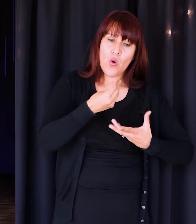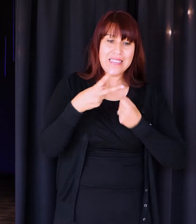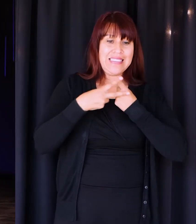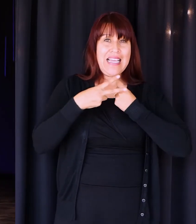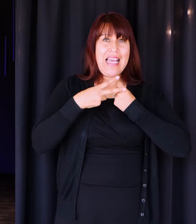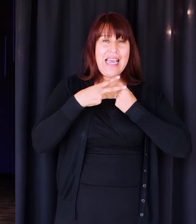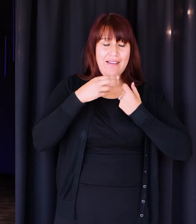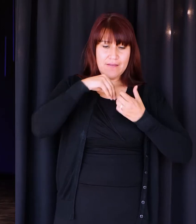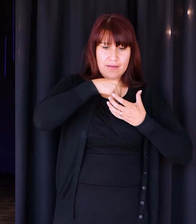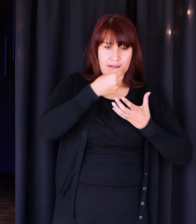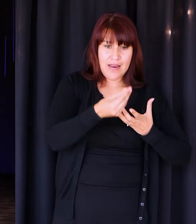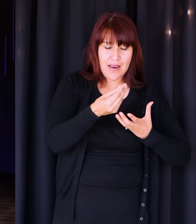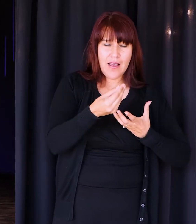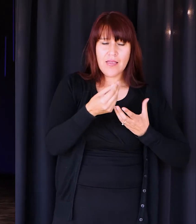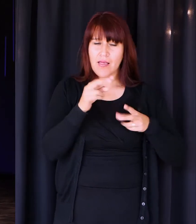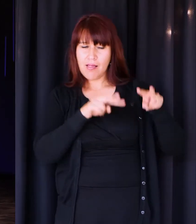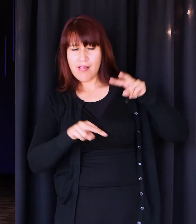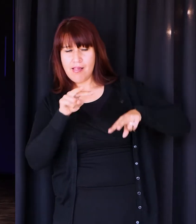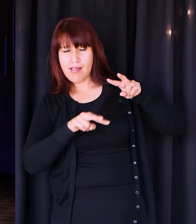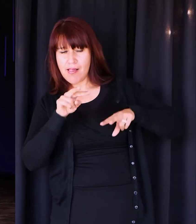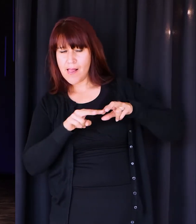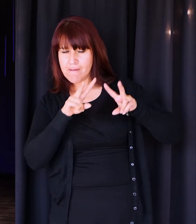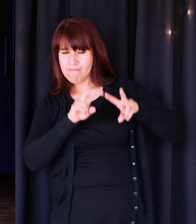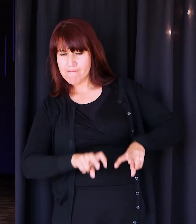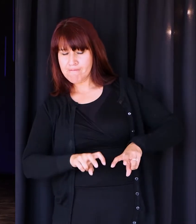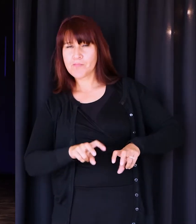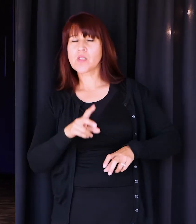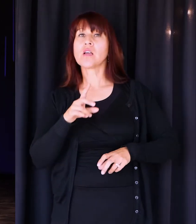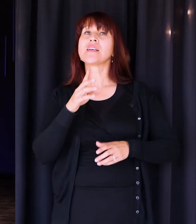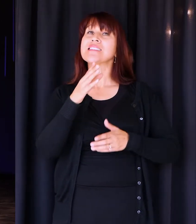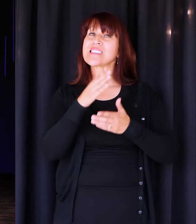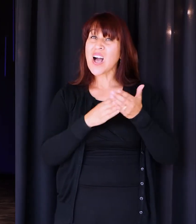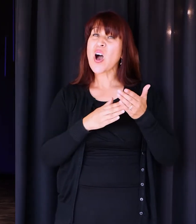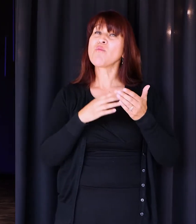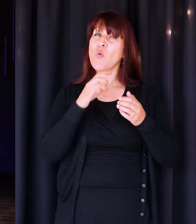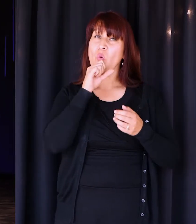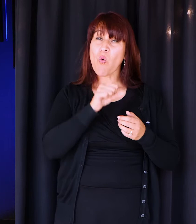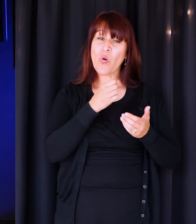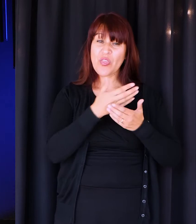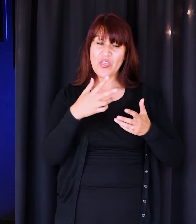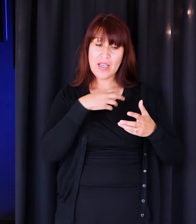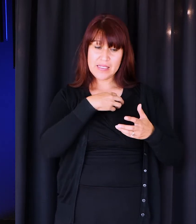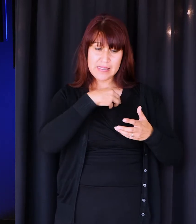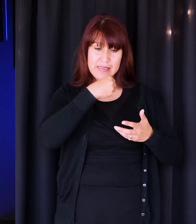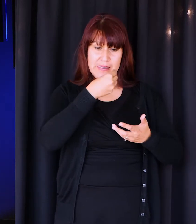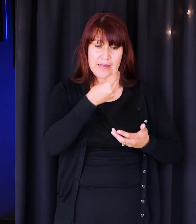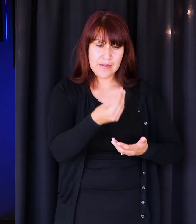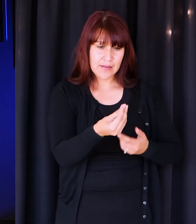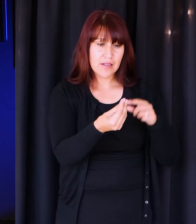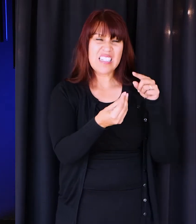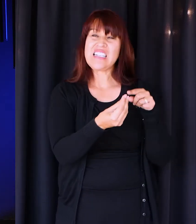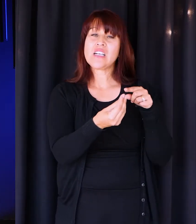stored in his heart and they'll, they'll weigh it out. They'll look at the old stuff. And listen, there are some old things that when you pull it out of the storeroom,